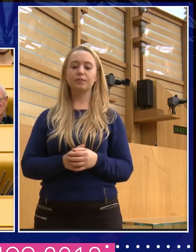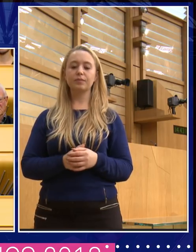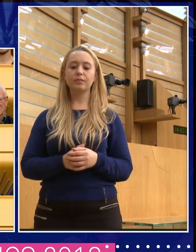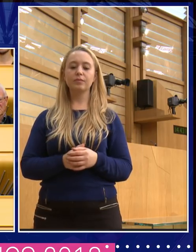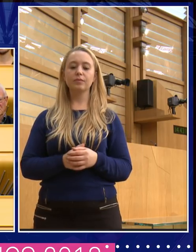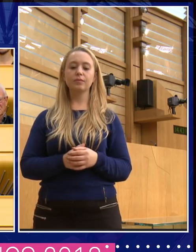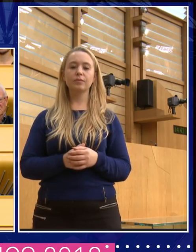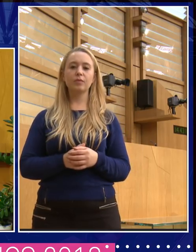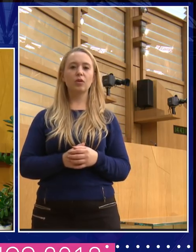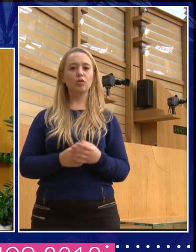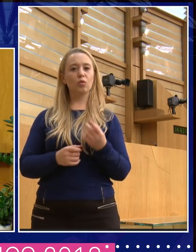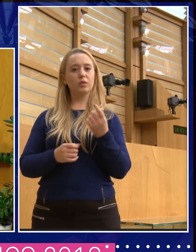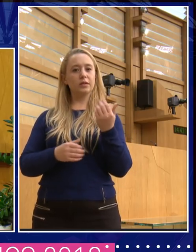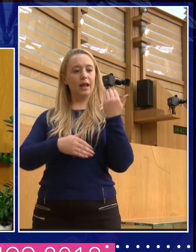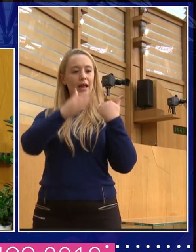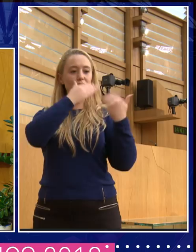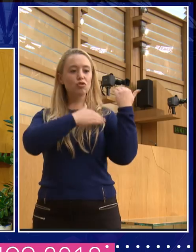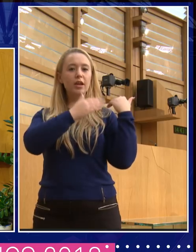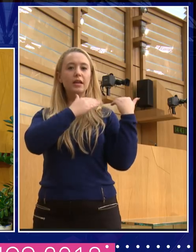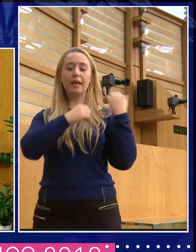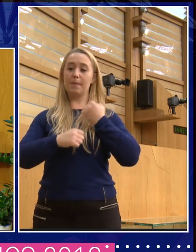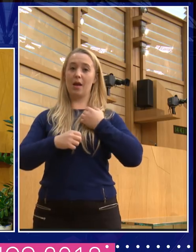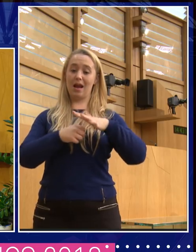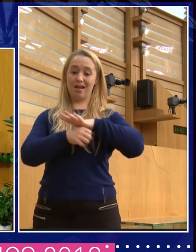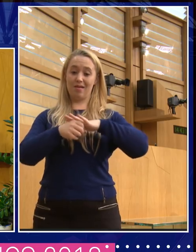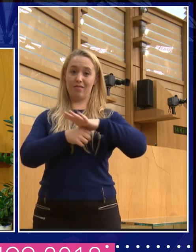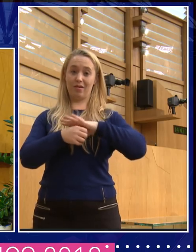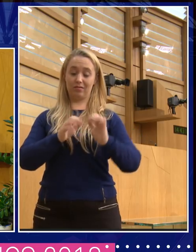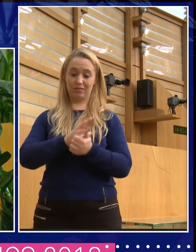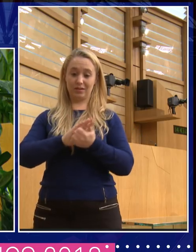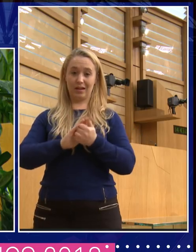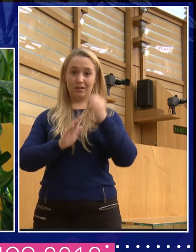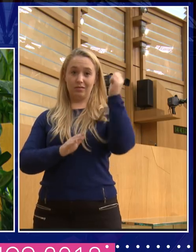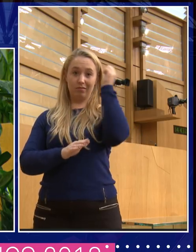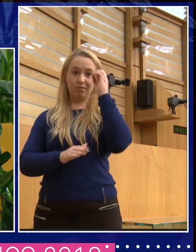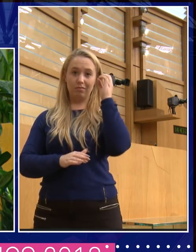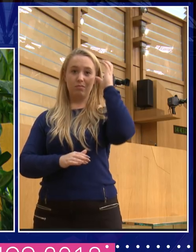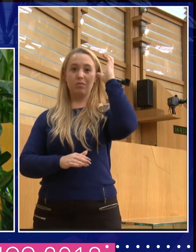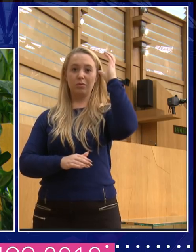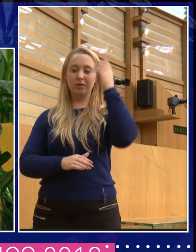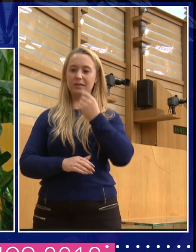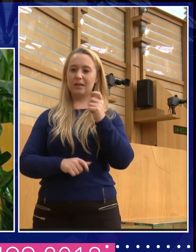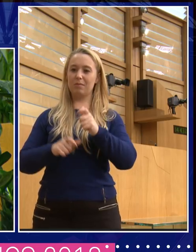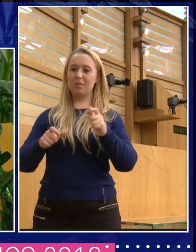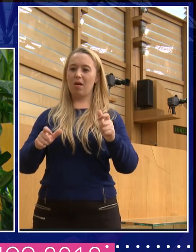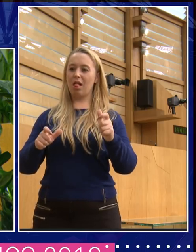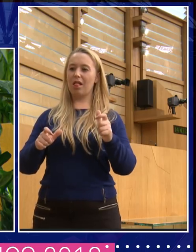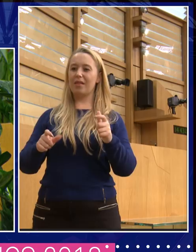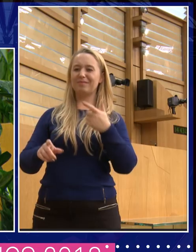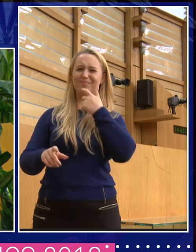think the area of history I work in, people have rather crudified the idea of a fact. And so I will